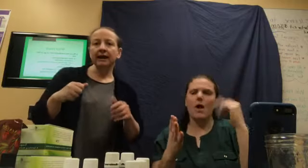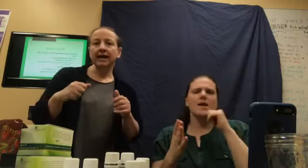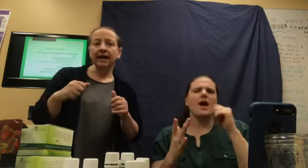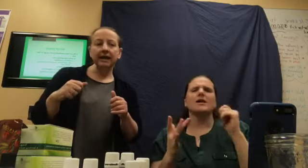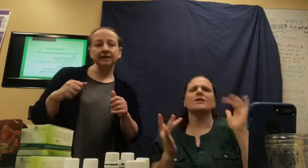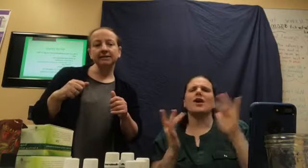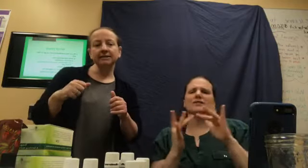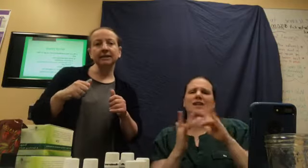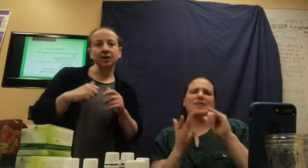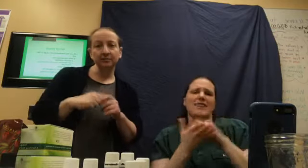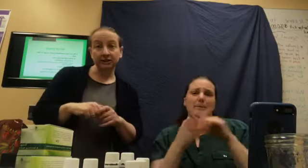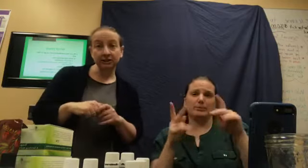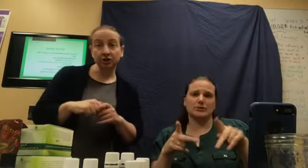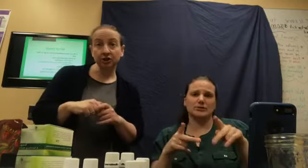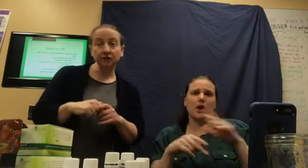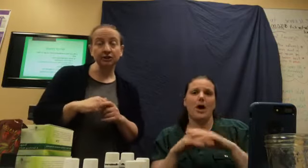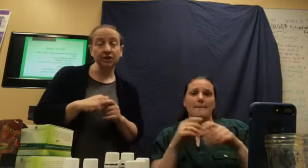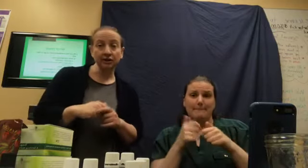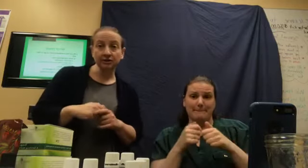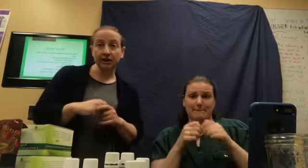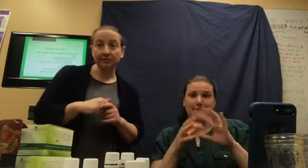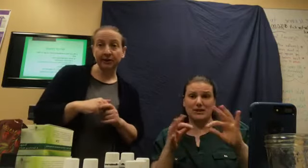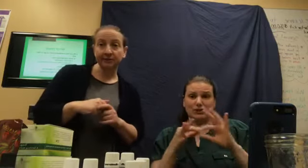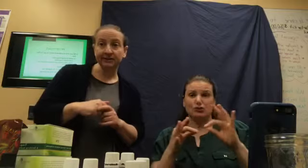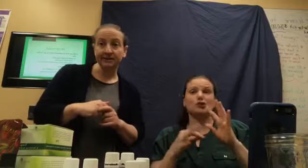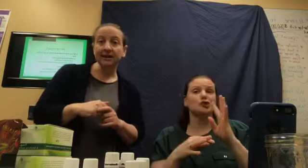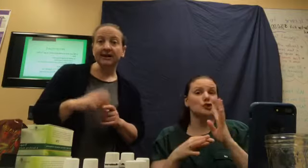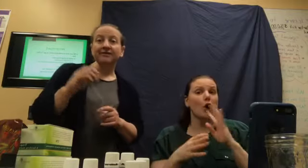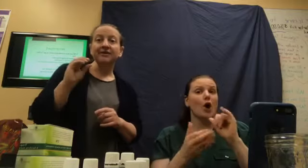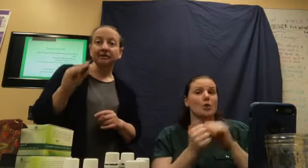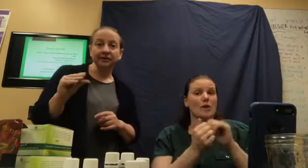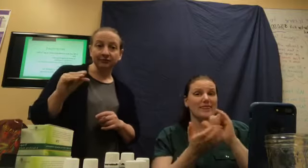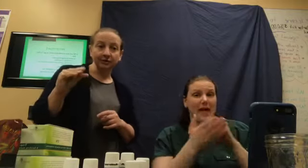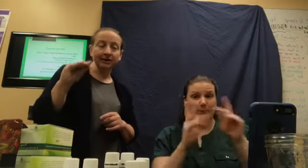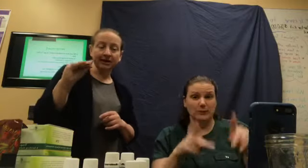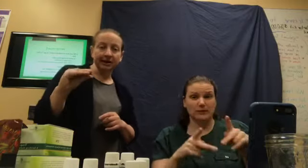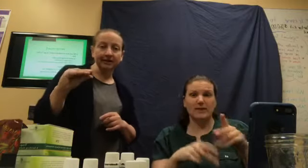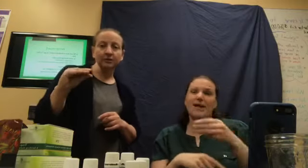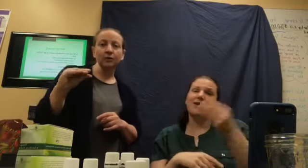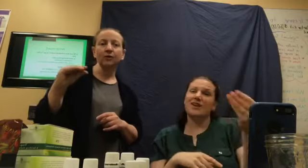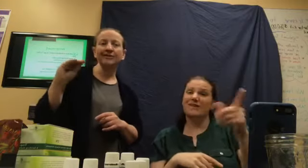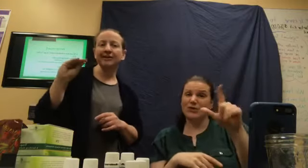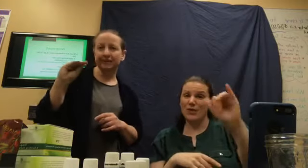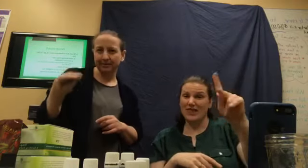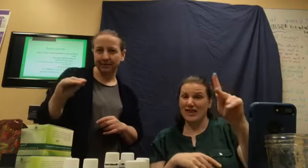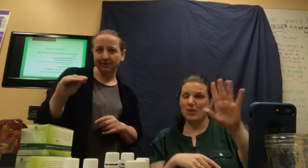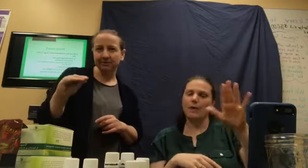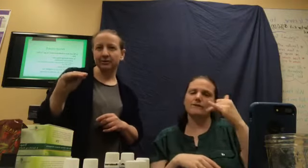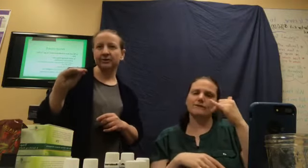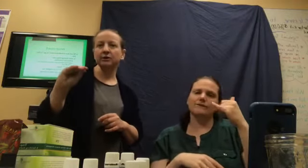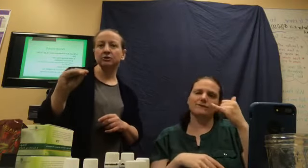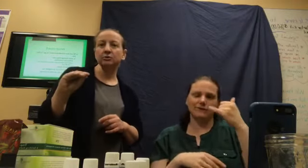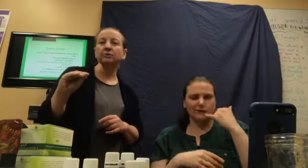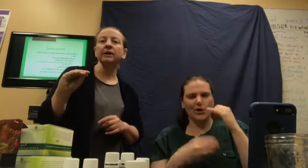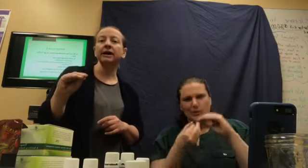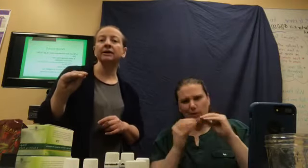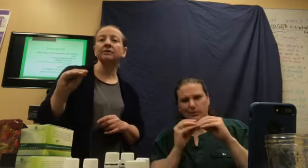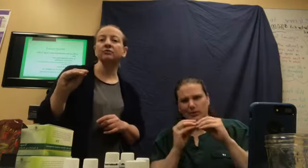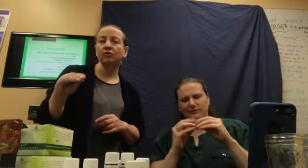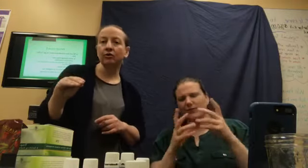and get on Messenger, talk to that person. They'll give you a link or their numbers so that you can enroll